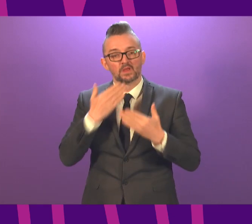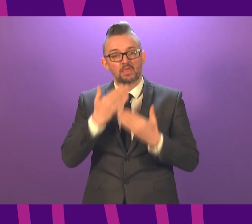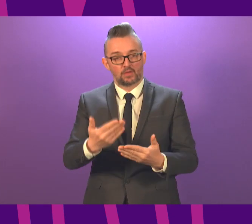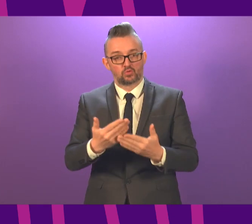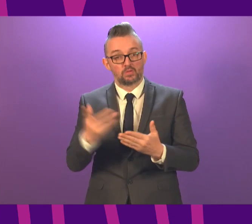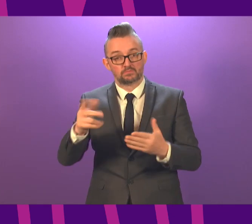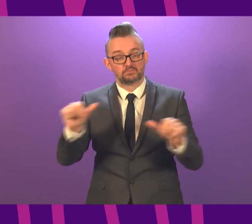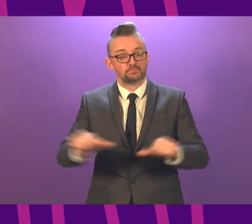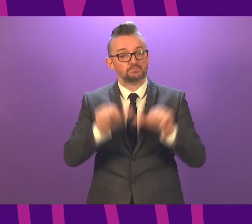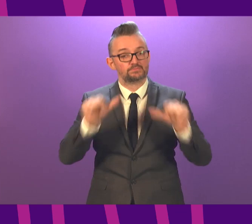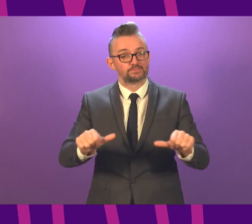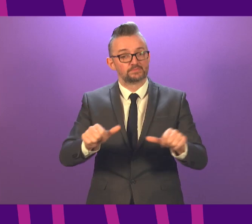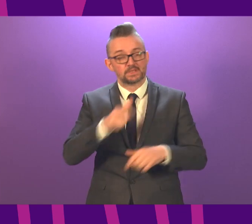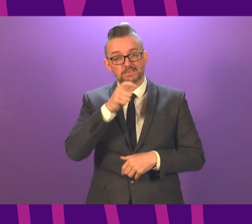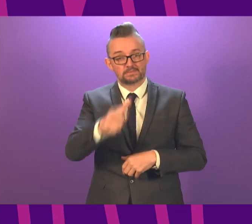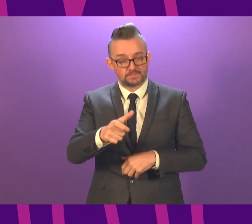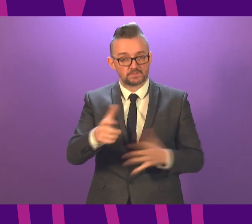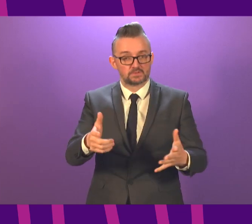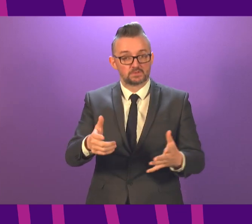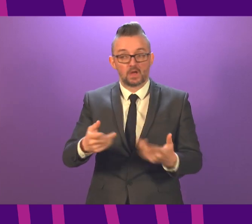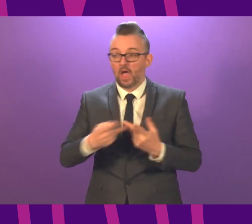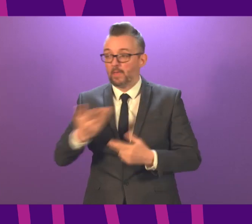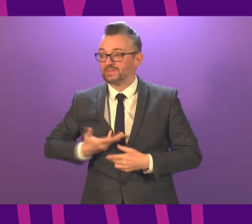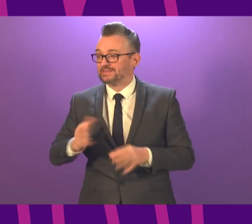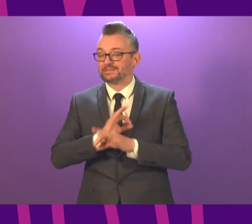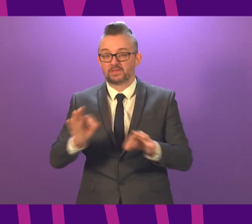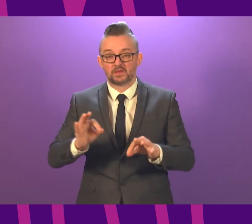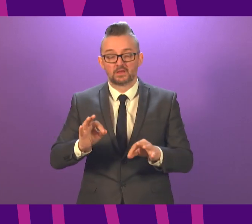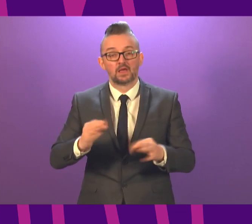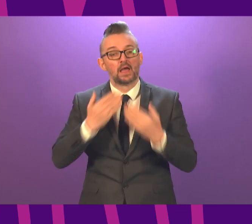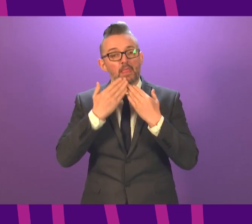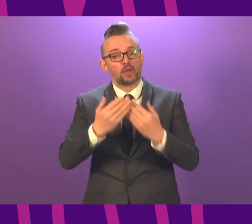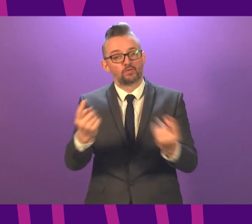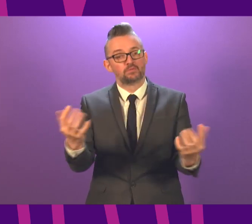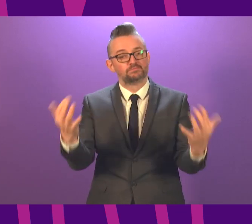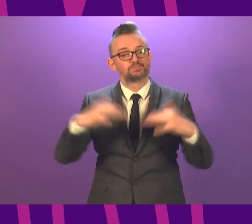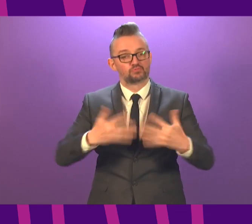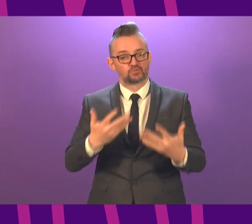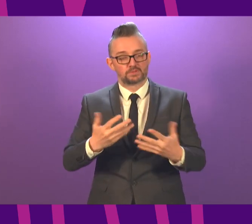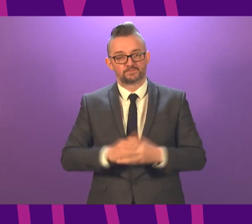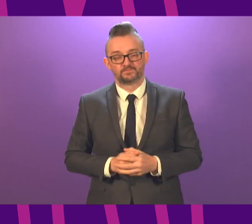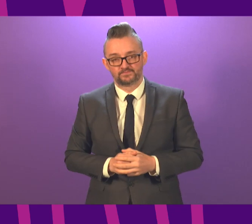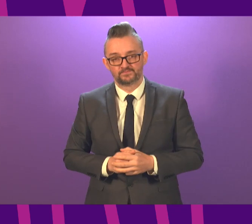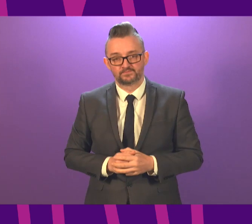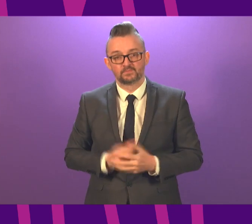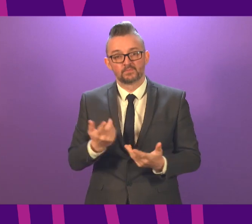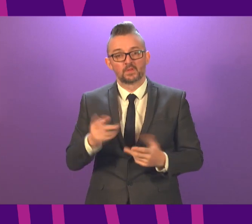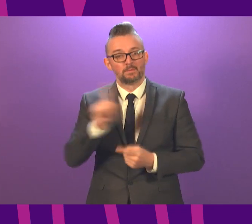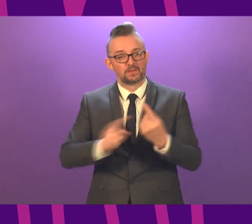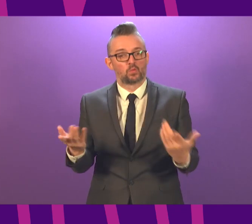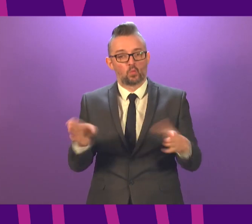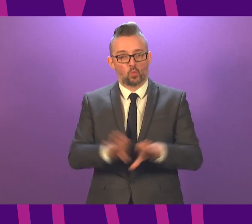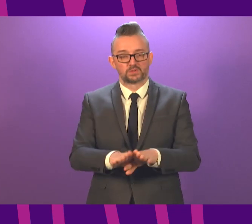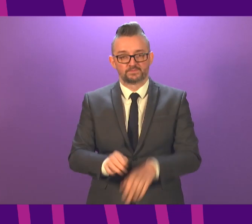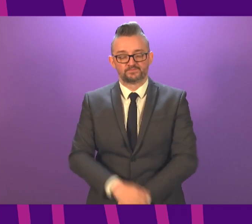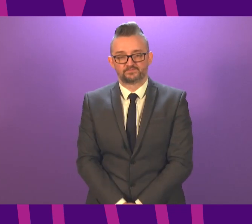you very much. That concludes our statement. There is no further business this afternoon, so I thank colleagues for their participation in this recall session. I close this meeting.